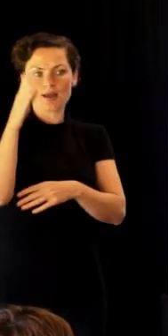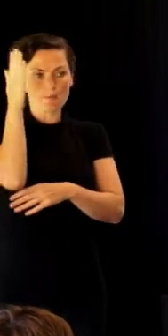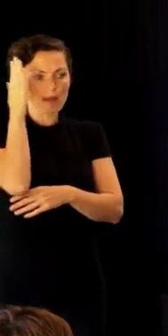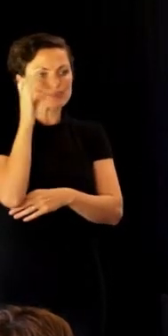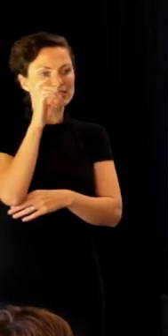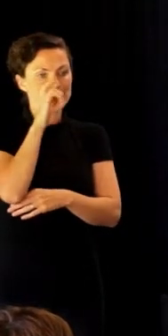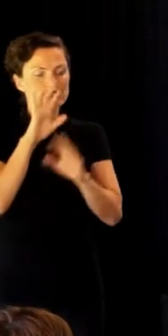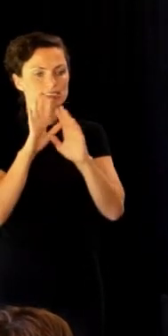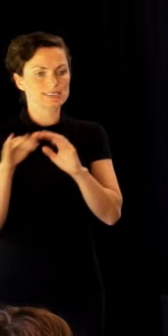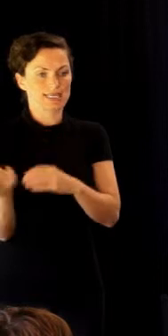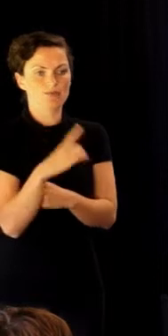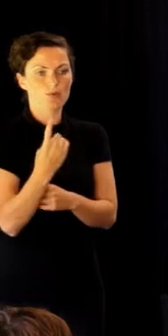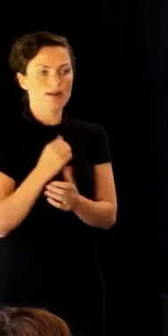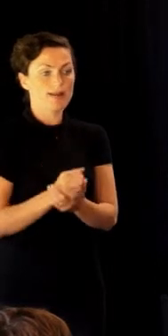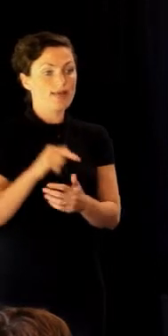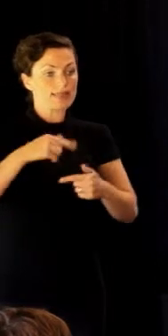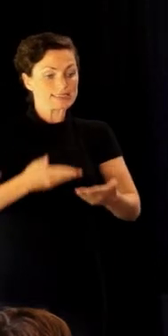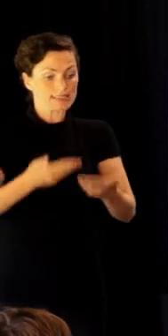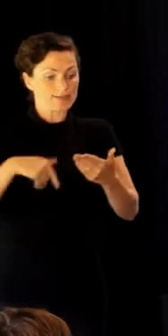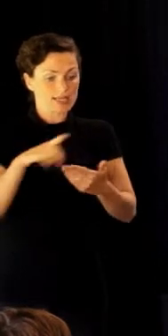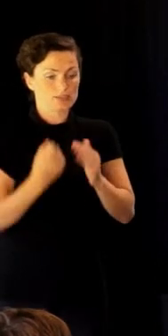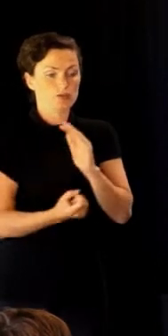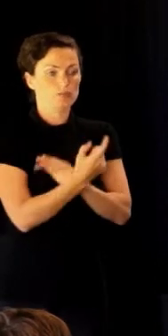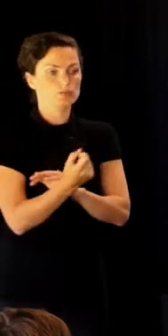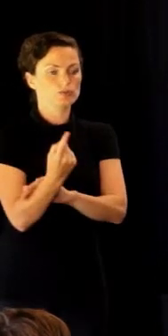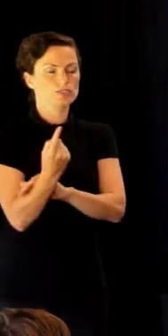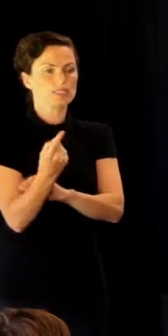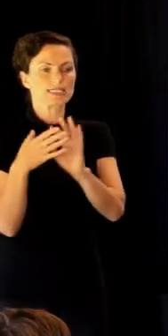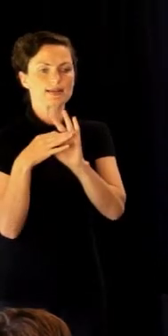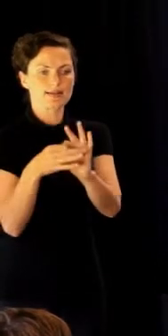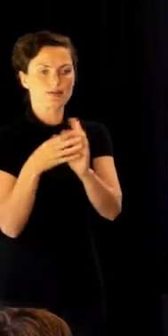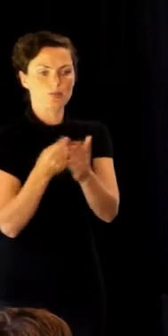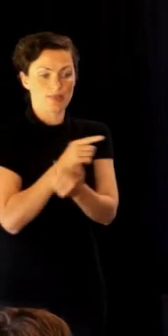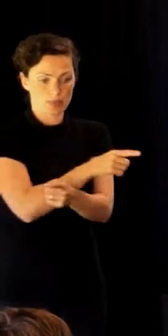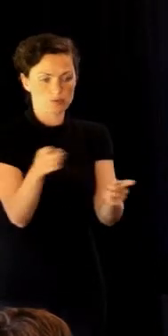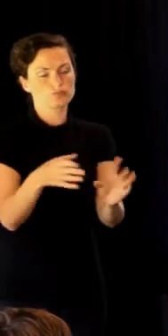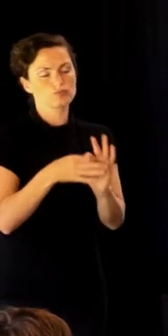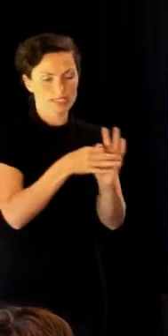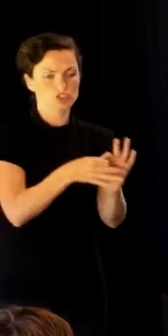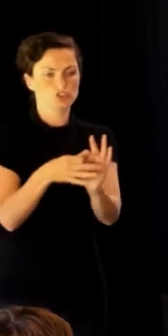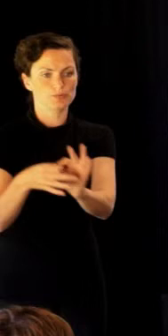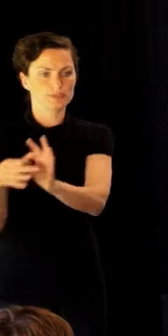This gives us also an opportunity to connect with those relationships.